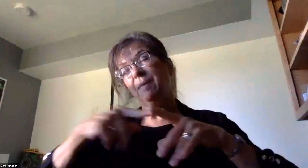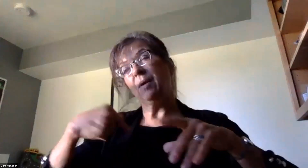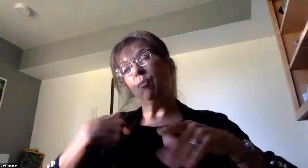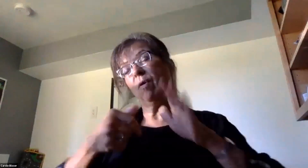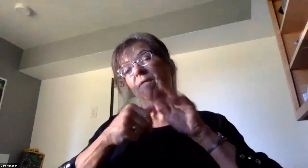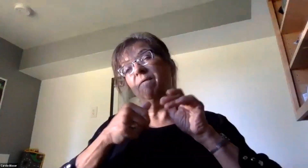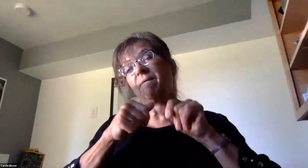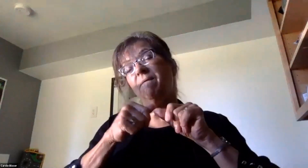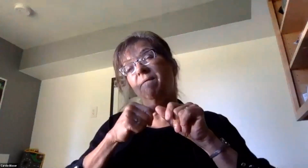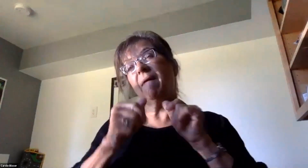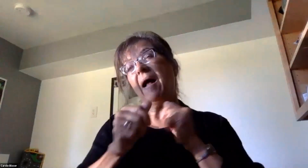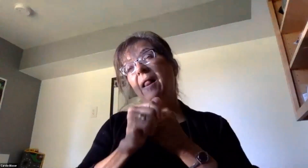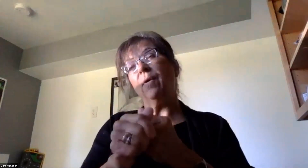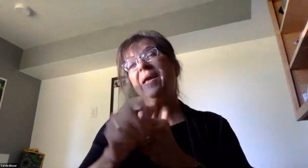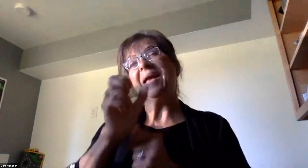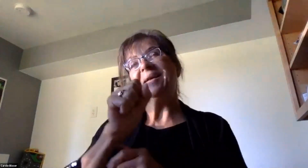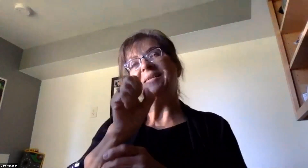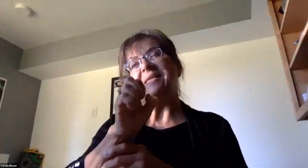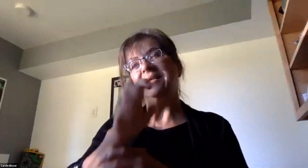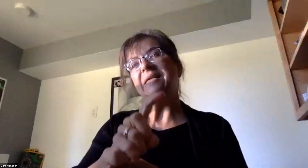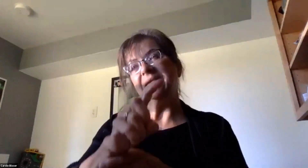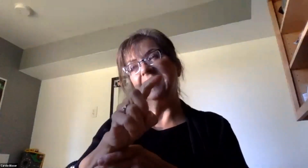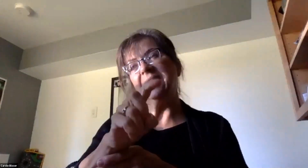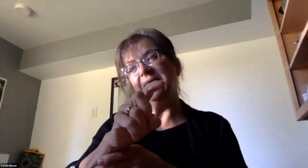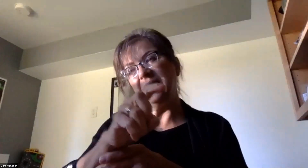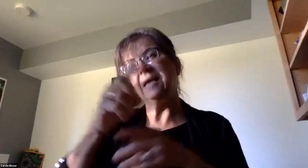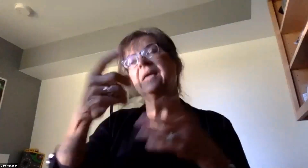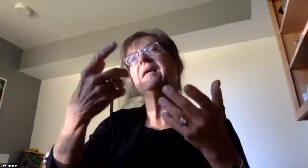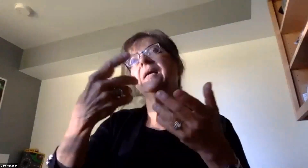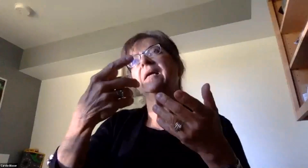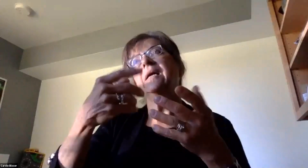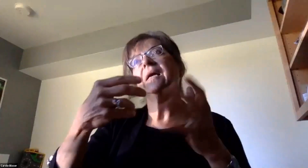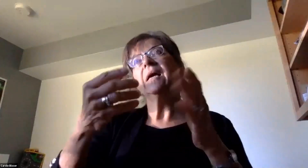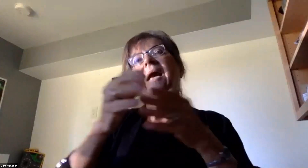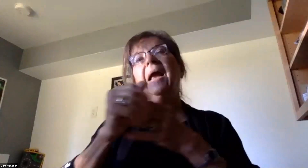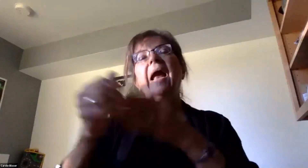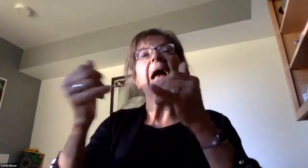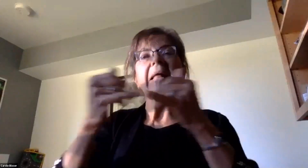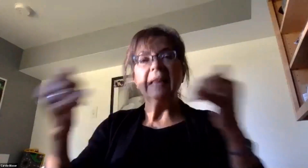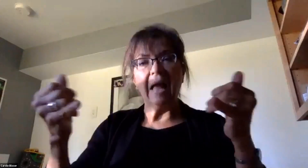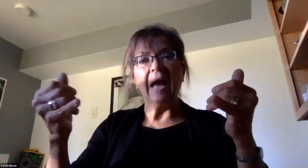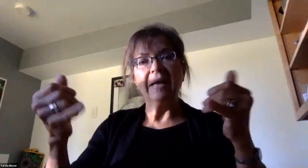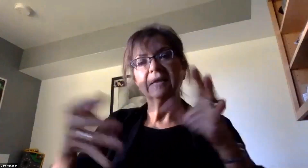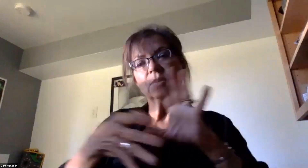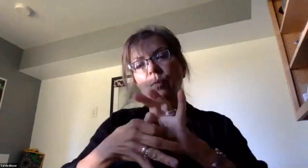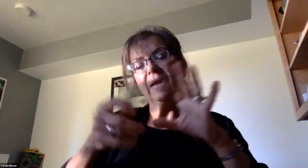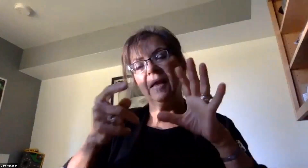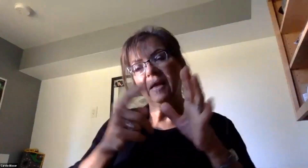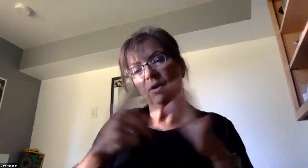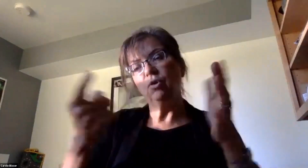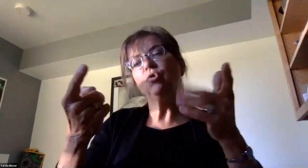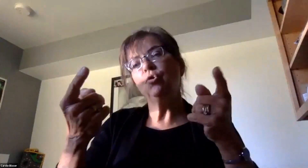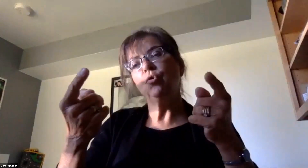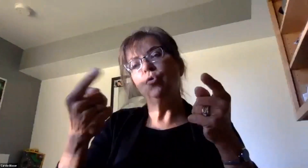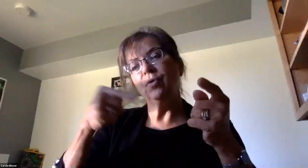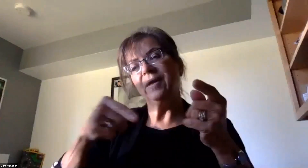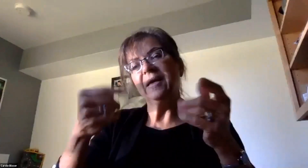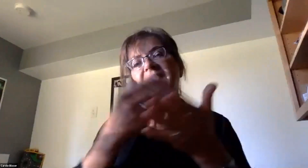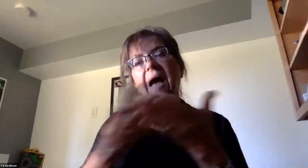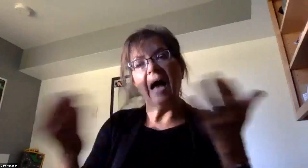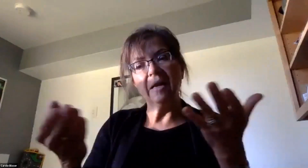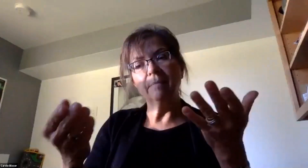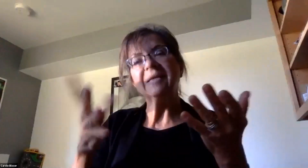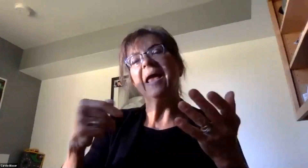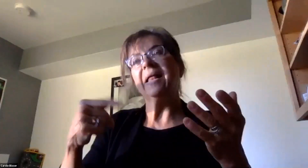guidance and have ordered an eight-week supply of needed PPE for students and staff relevant to their positions, and these items are already